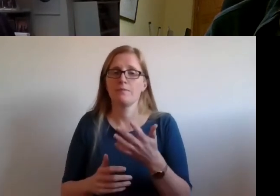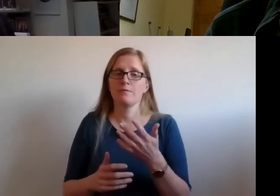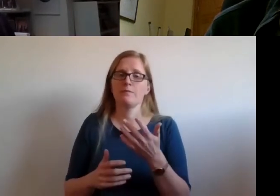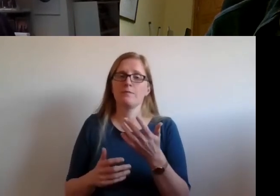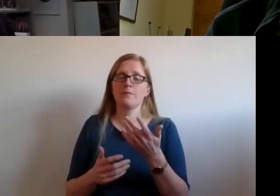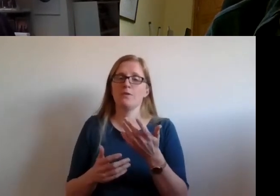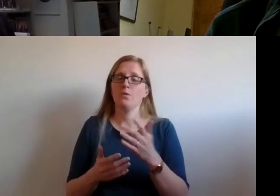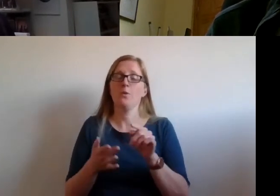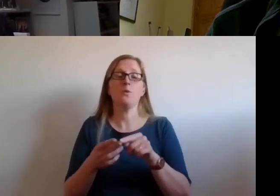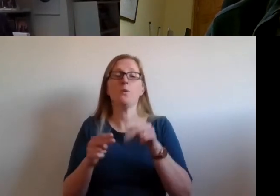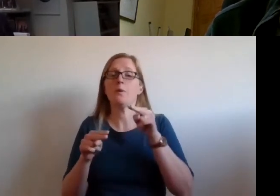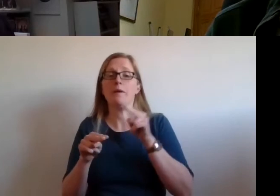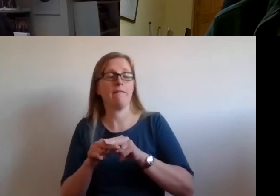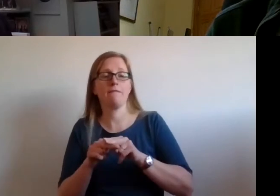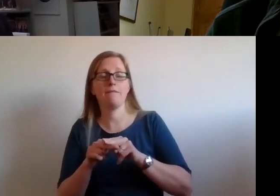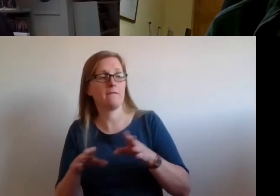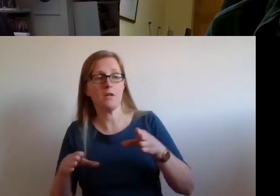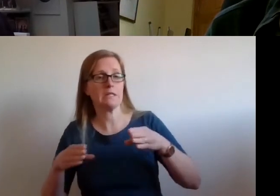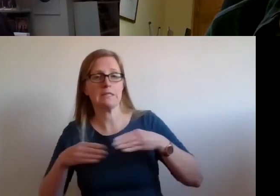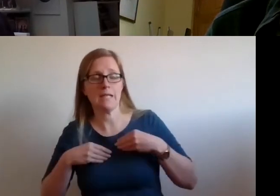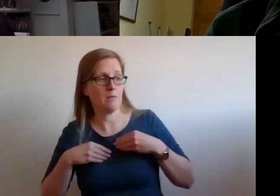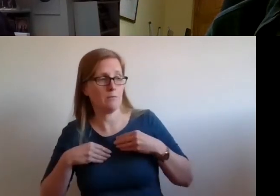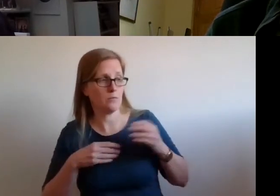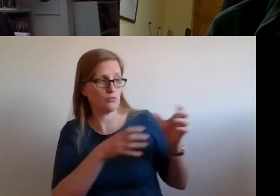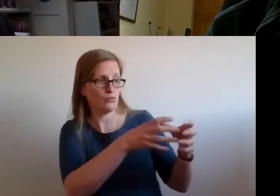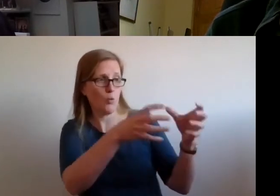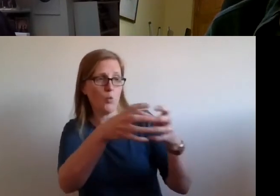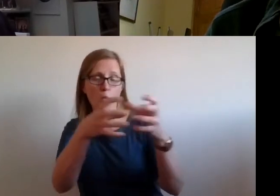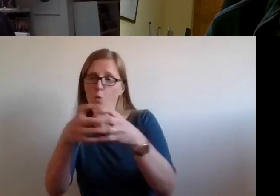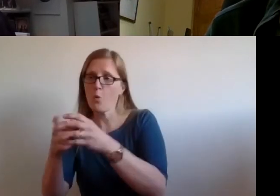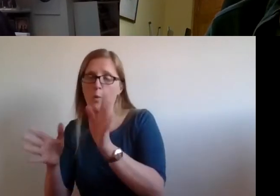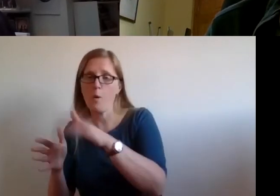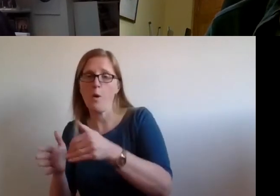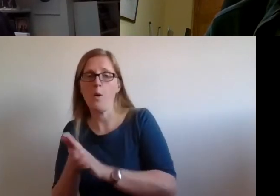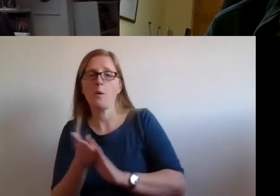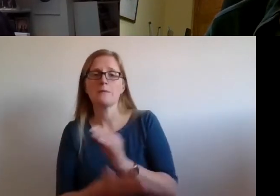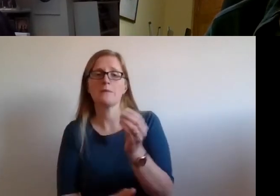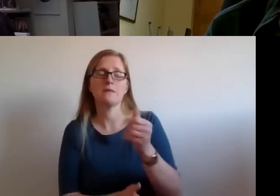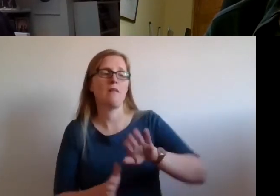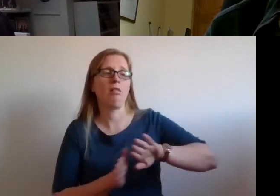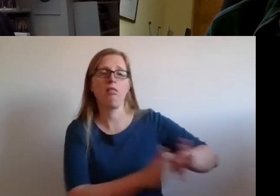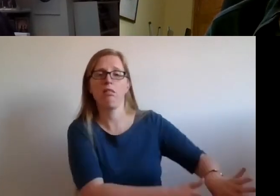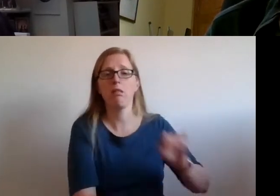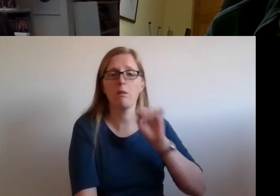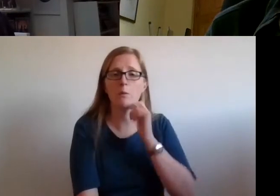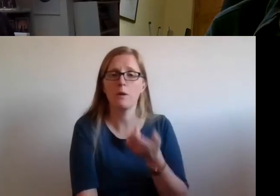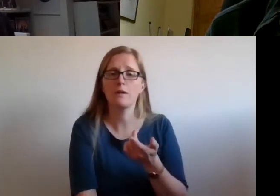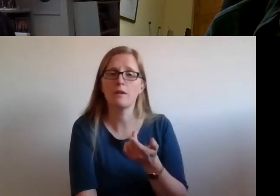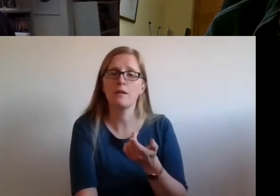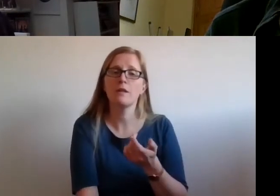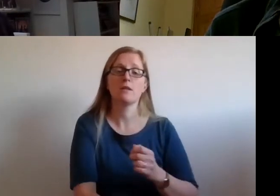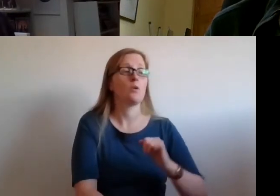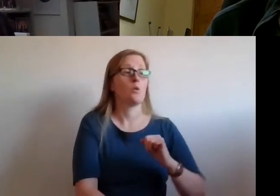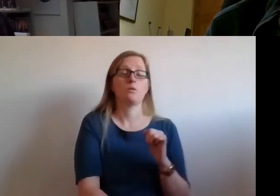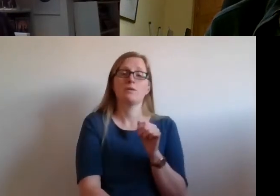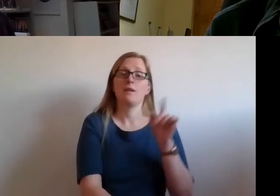otherwise, then in Scotland we were sort of reflecting that, putting them all into the framework at the